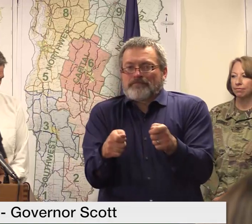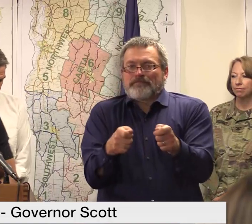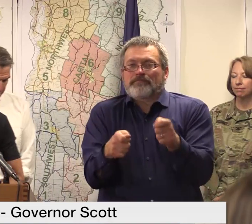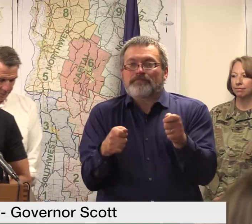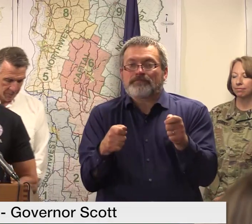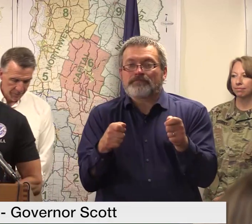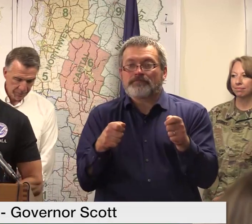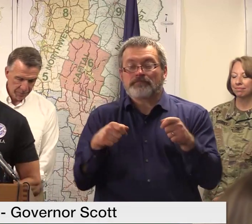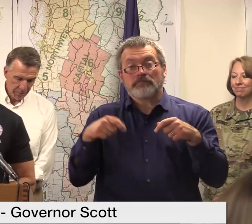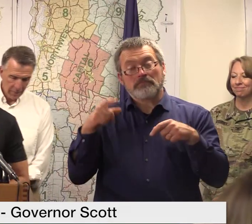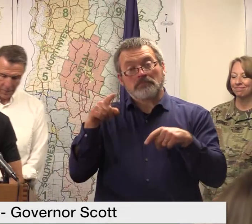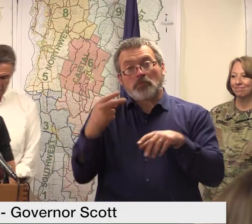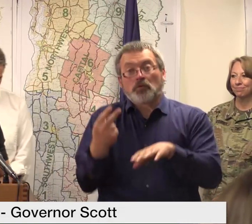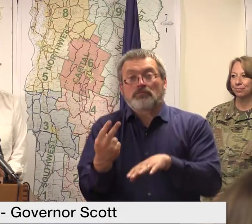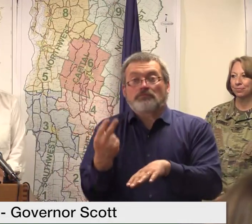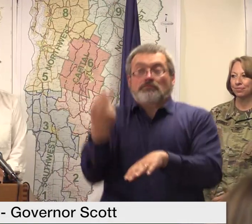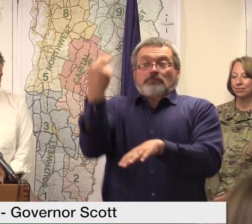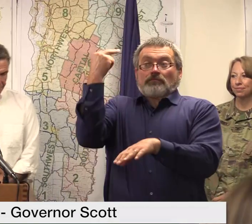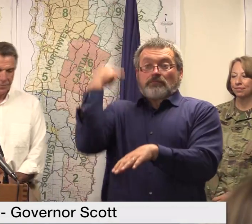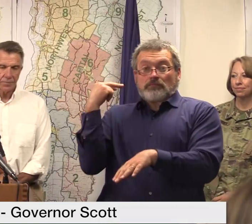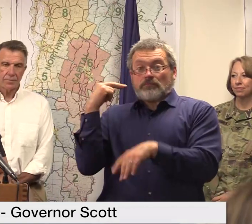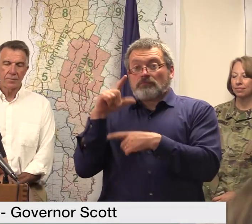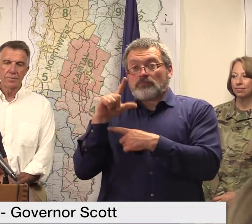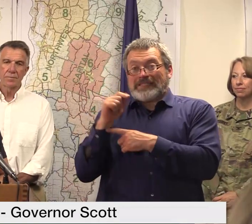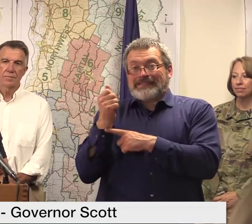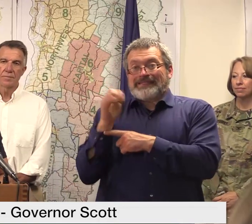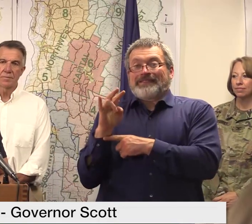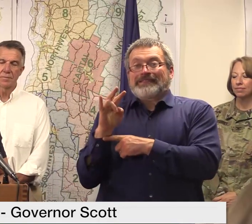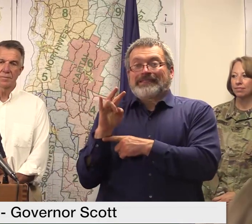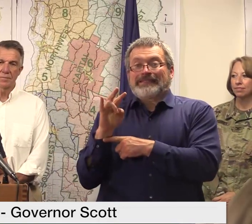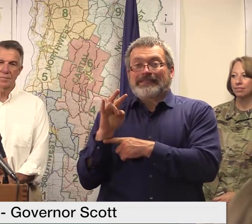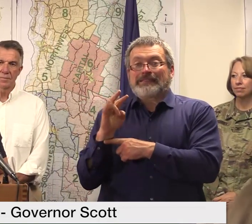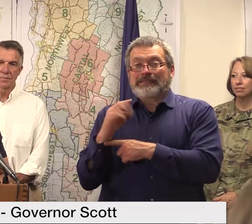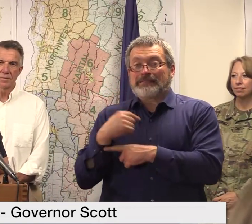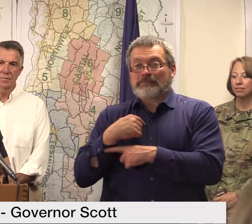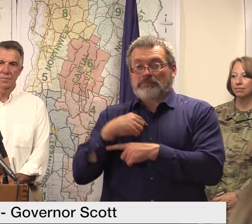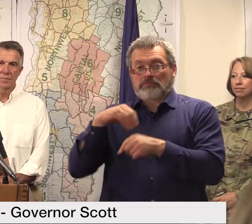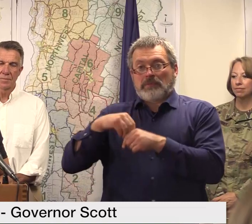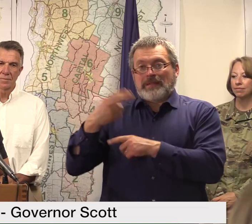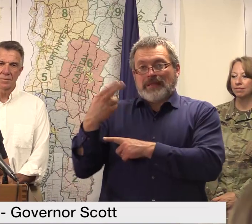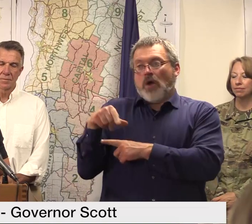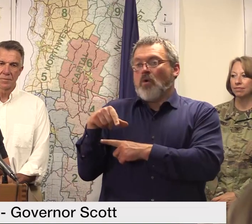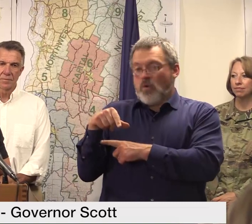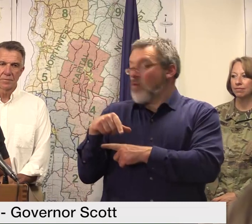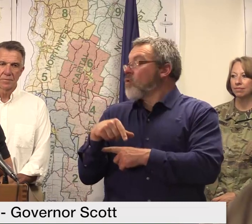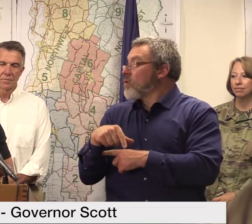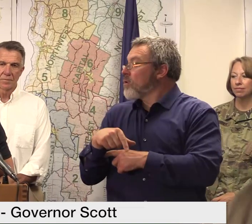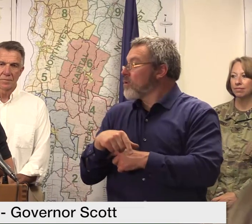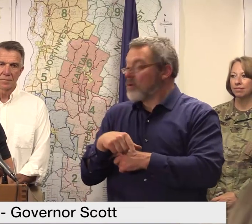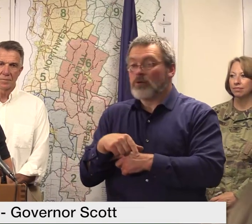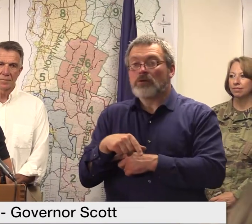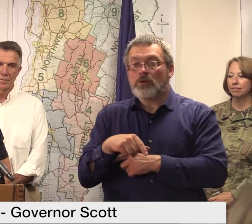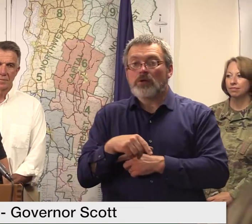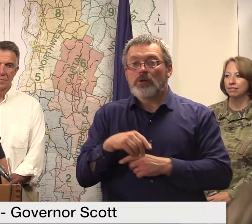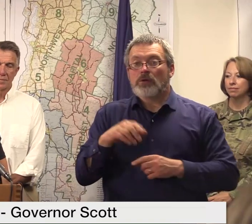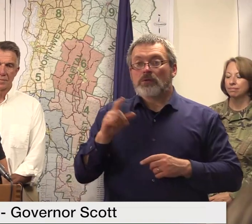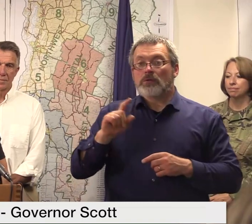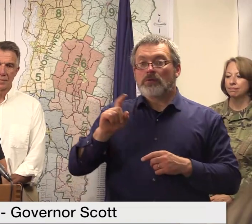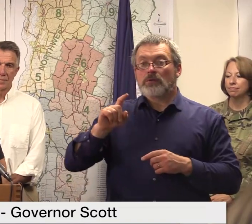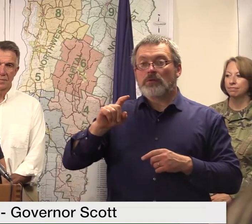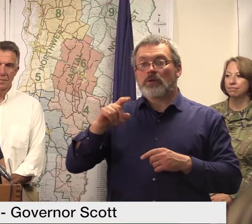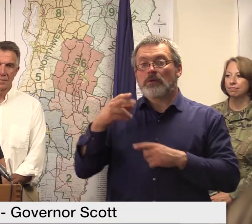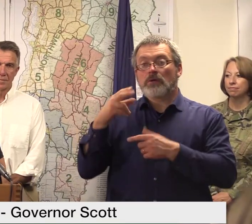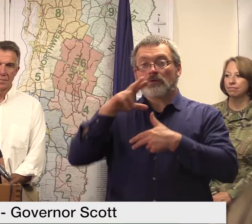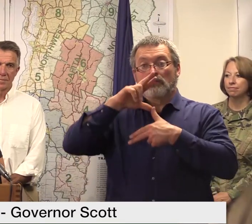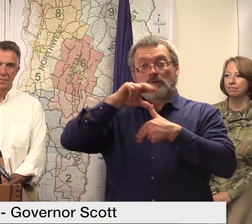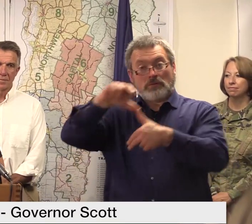others having been in headquarters um remember Harvey Irma Maria but